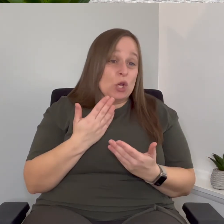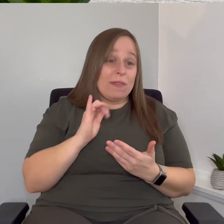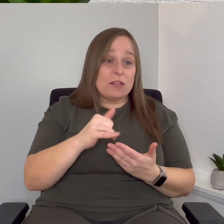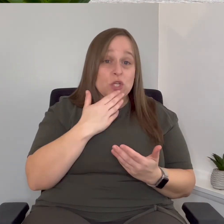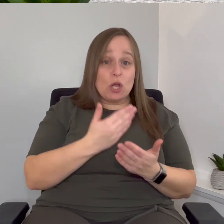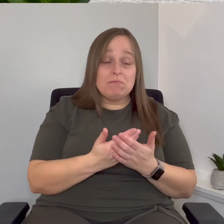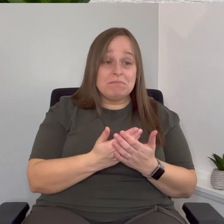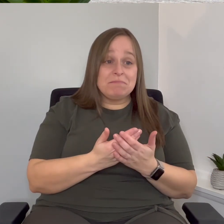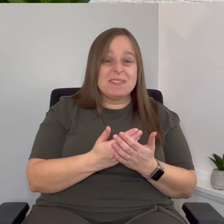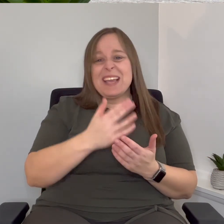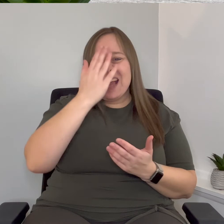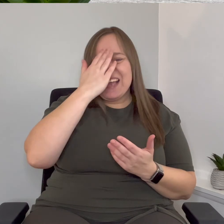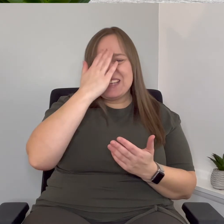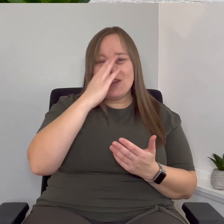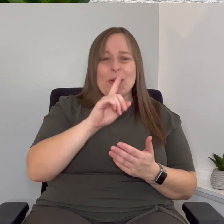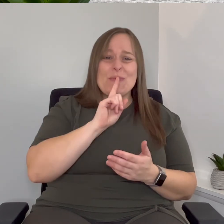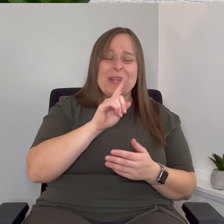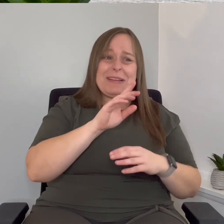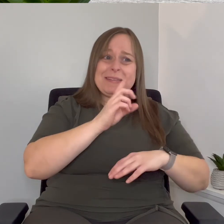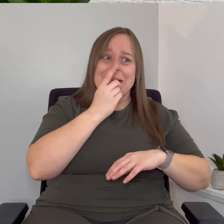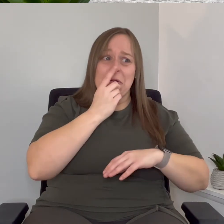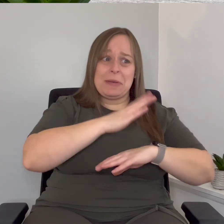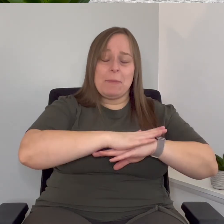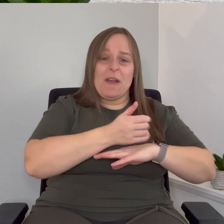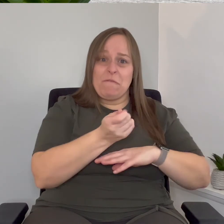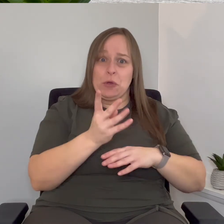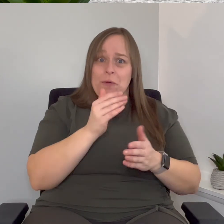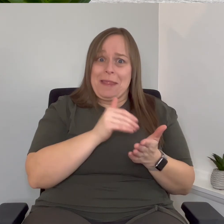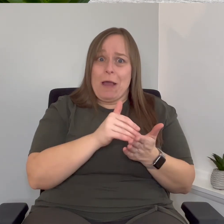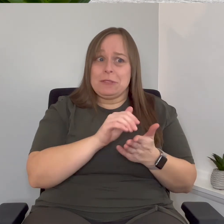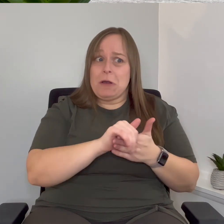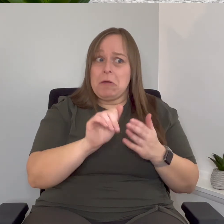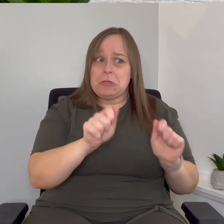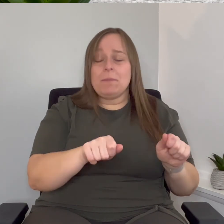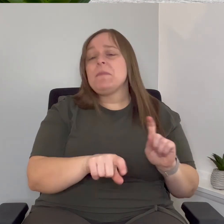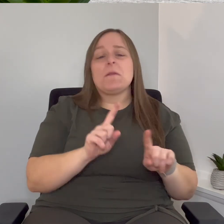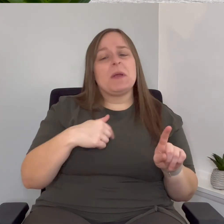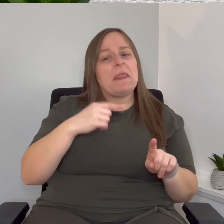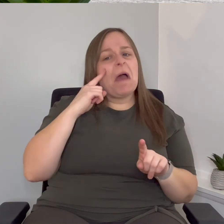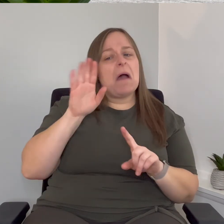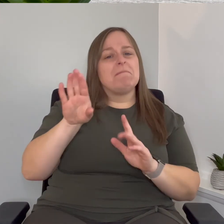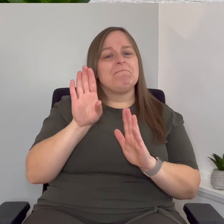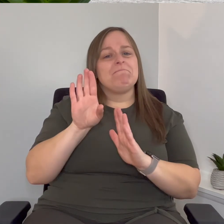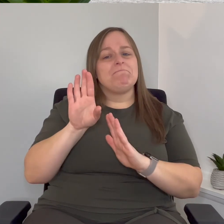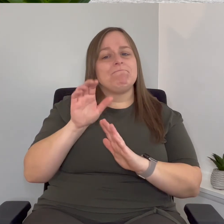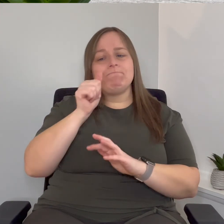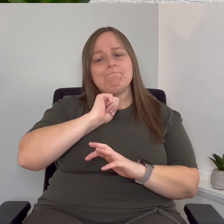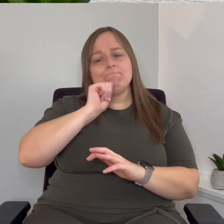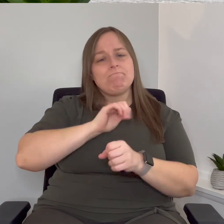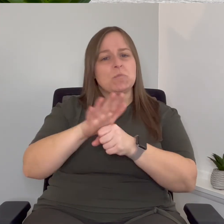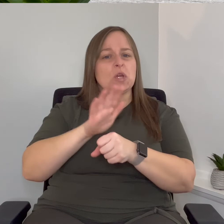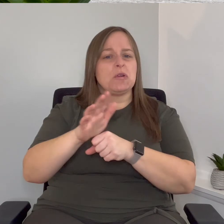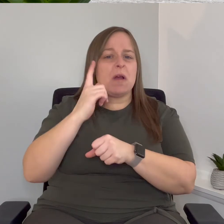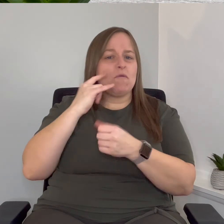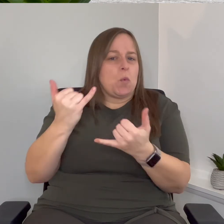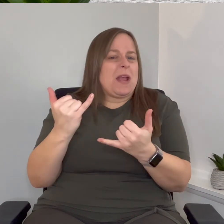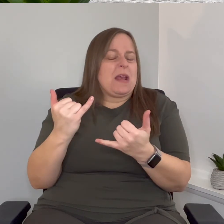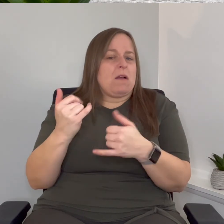because I know that a real dining room table can be a few thousand dollars and we just thought that this one will suffice for the time being for a few years